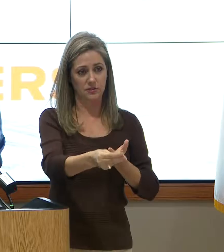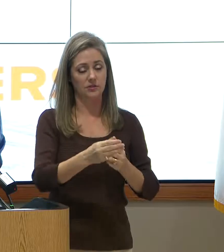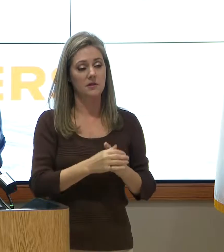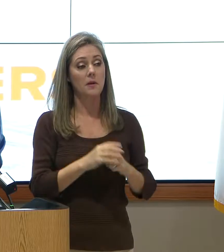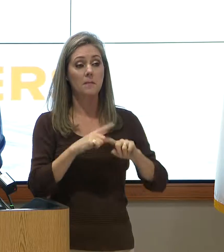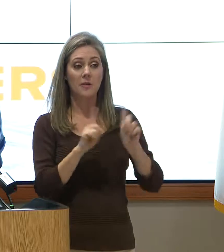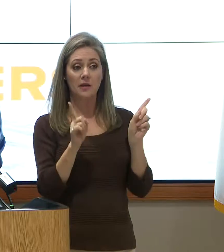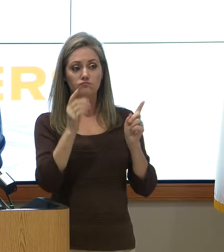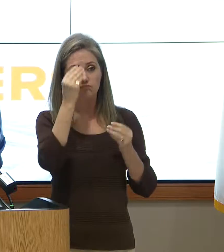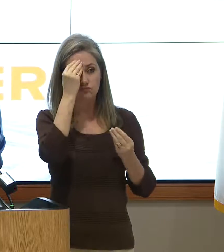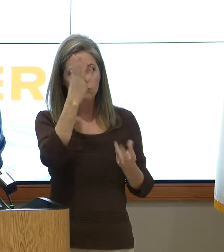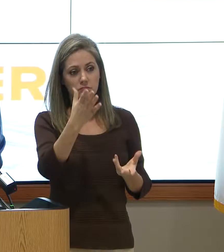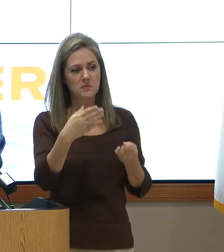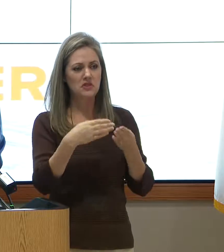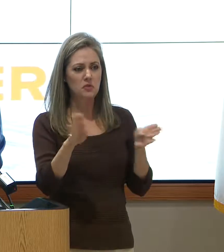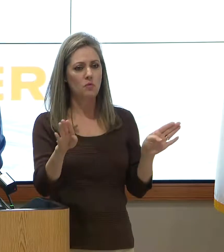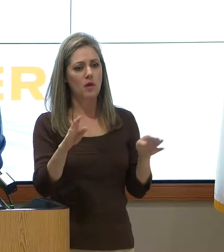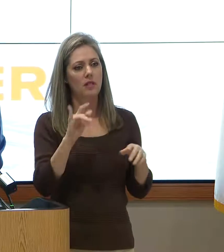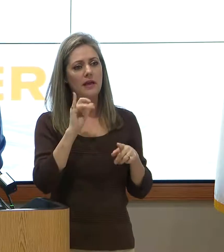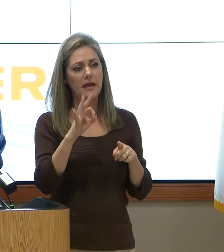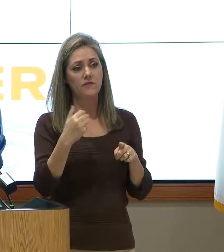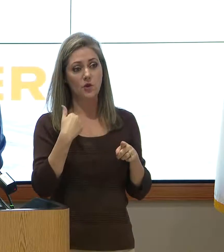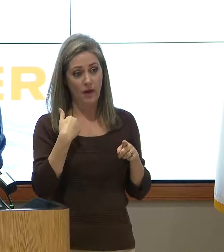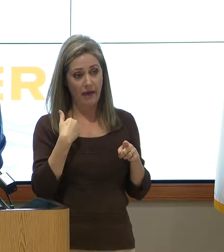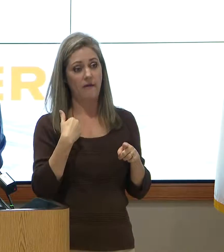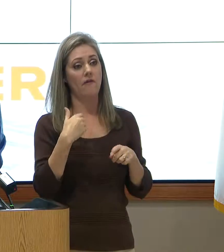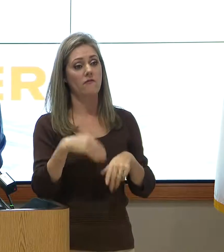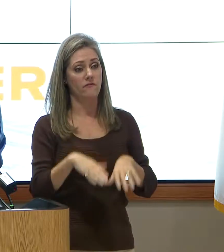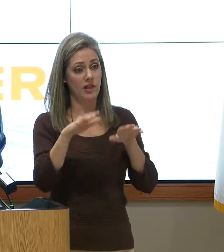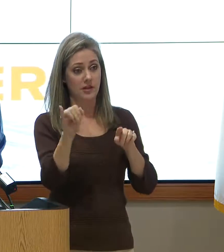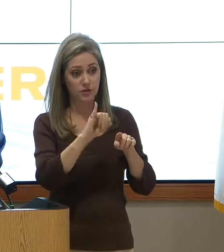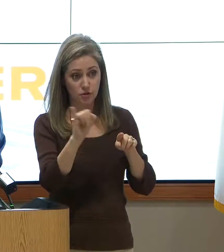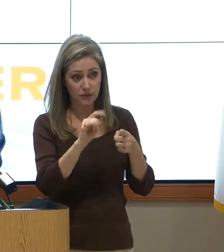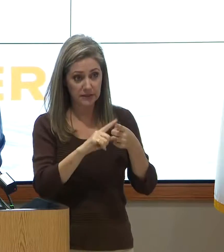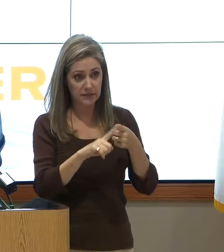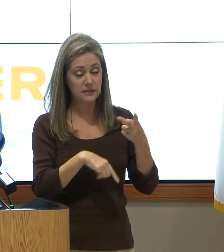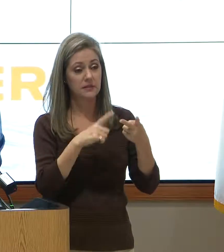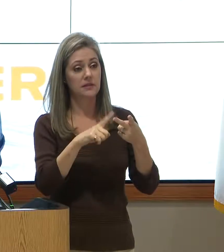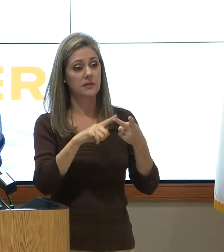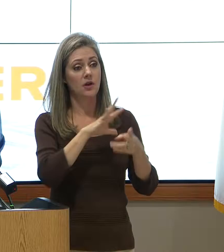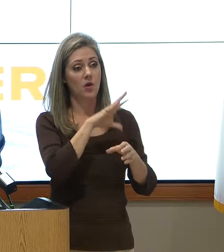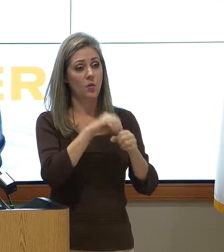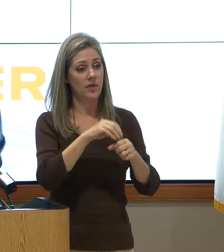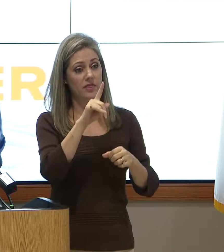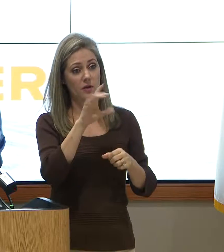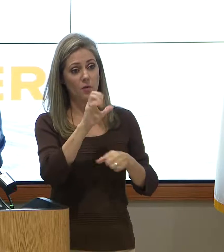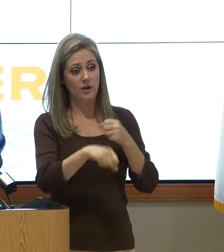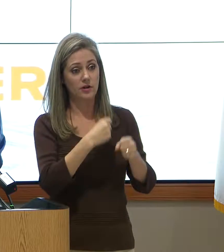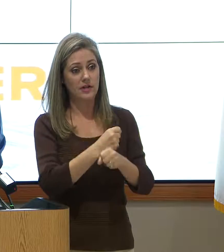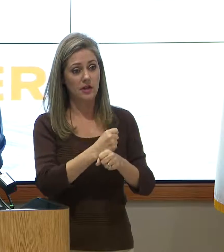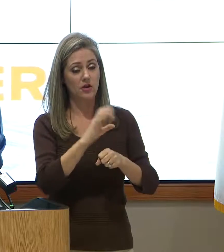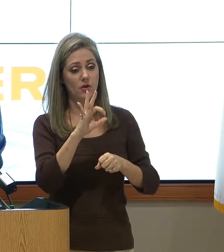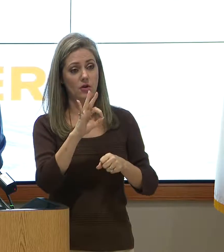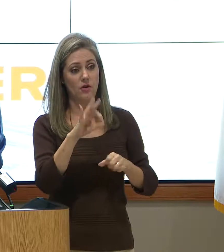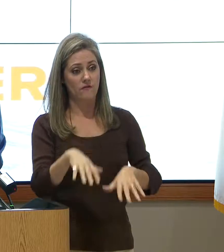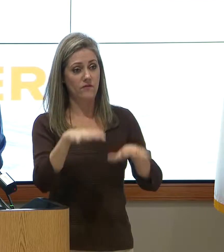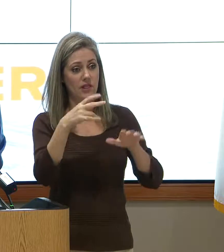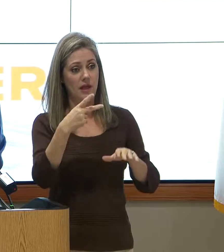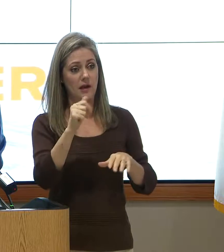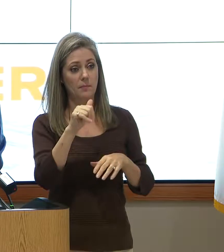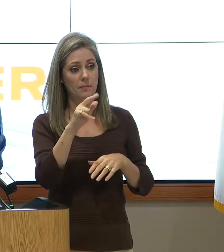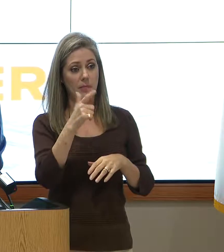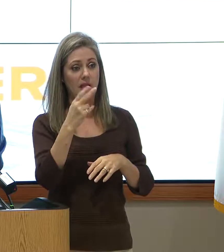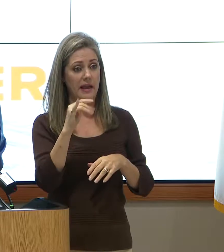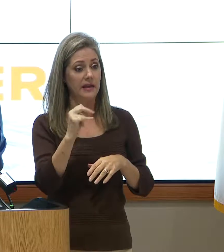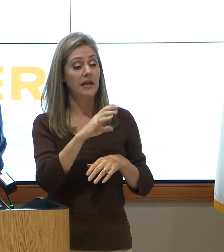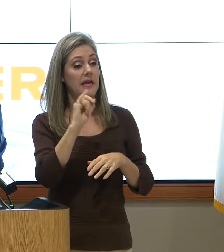But I will say, in general, homes that have a flood insurance policy that are located within a 100-year floodplain, and if they've experienced flood damages in the